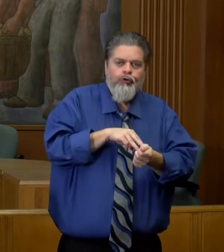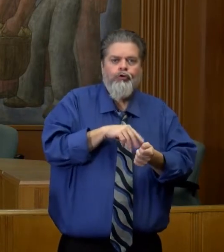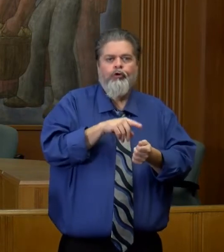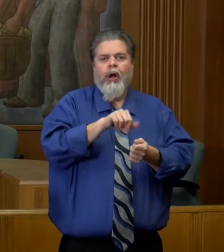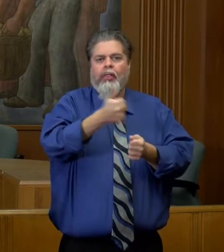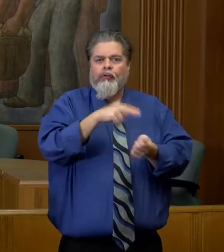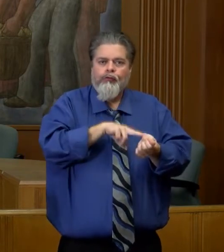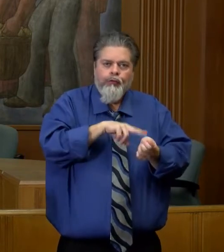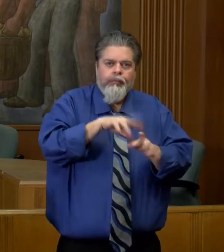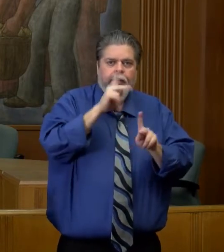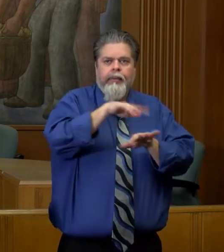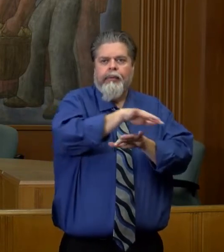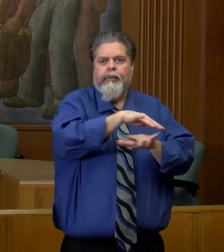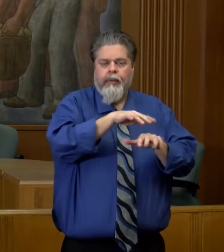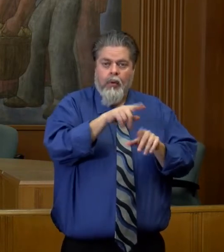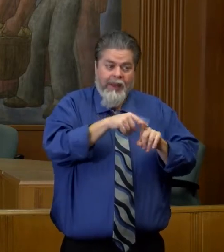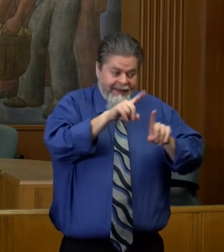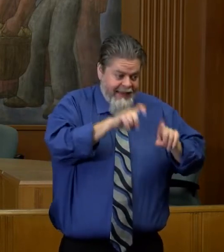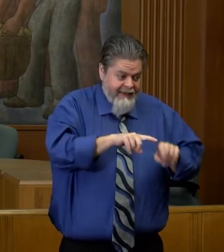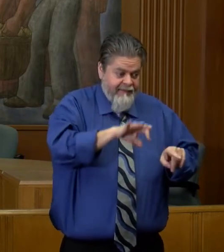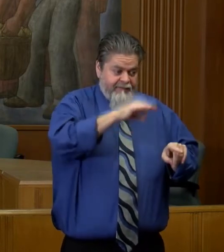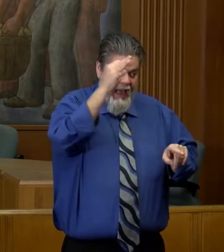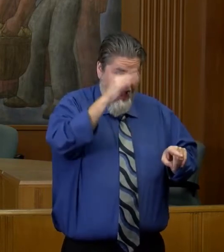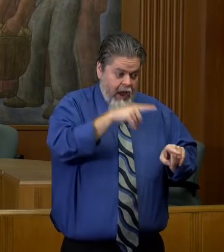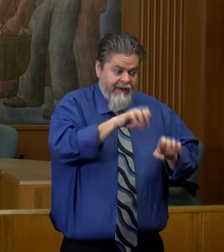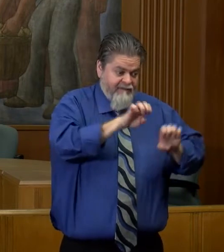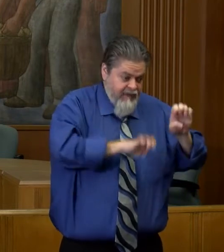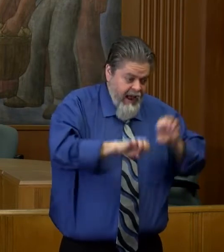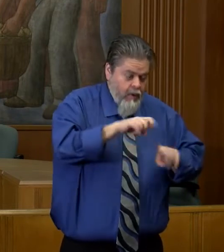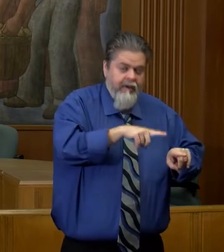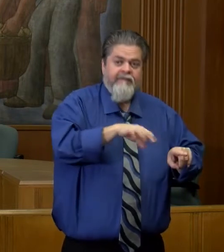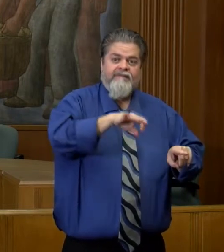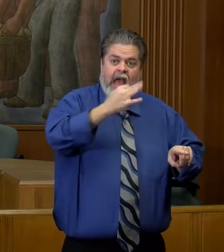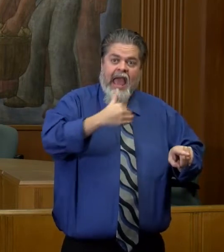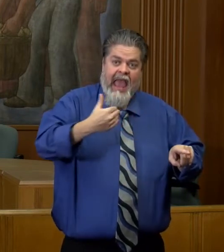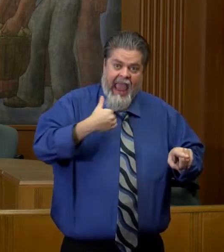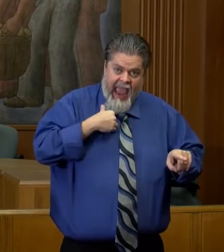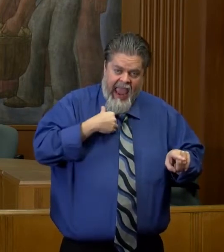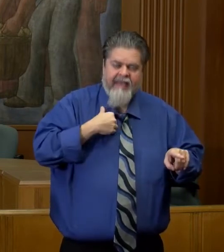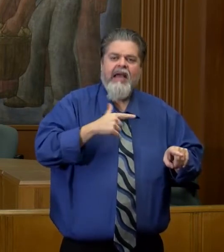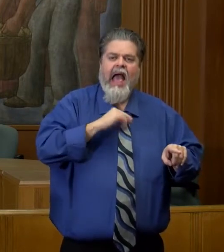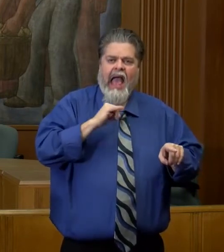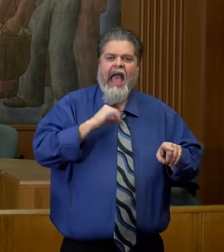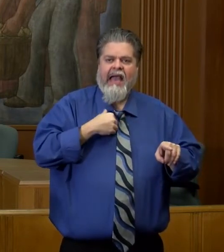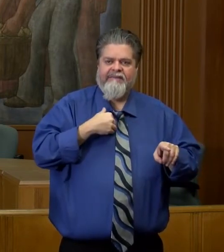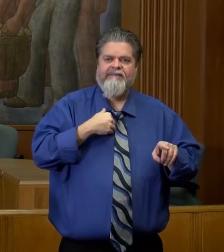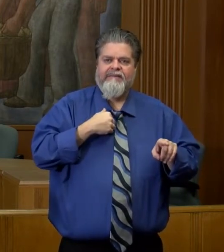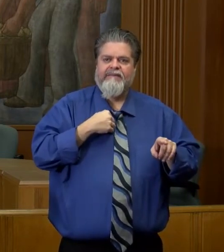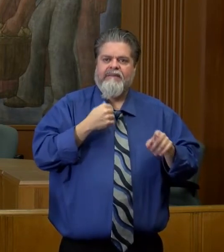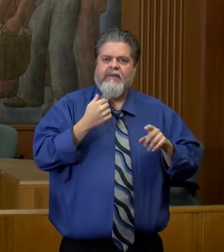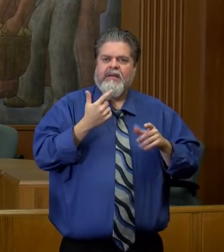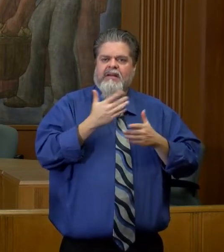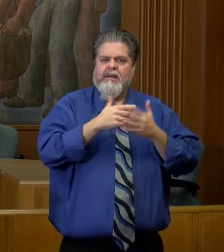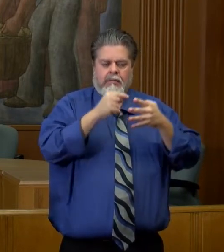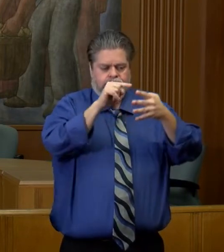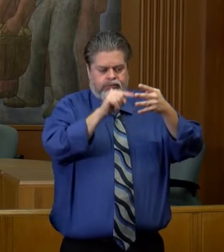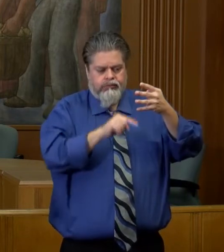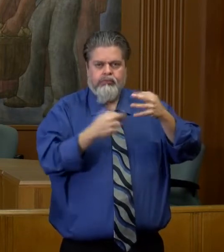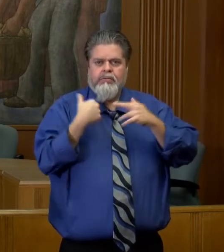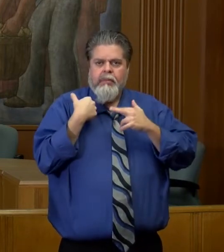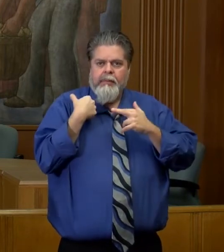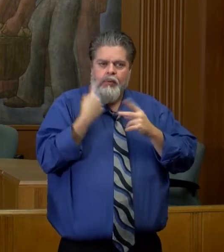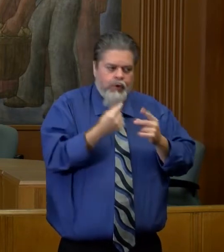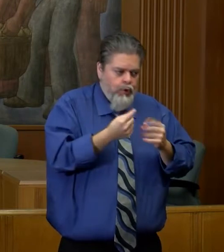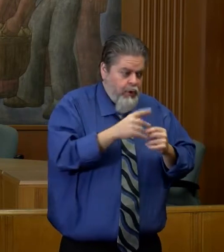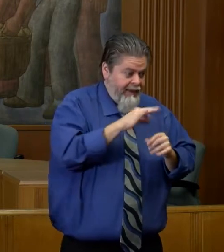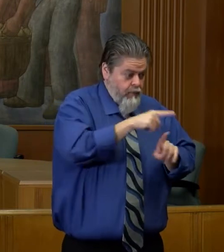at the time of testing and evaluation for testing. We're scripting them to tell the patient at that time, okay, if